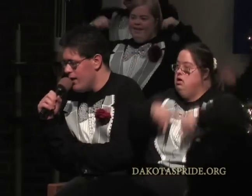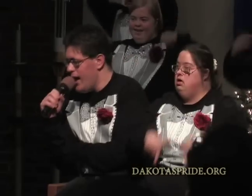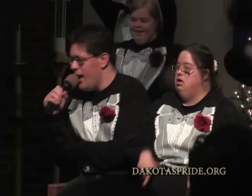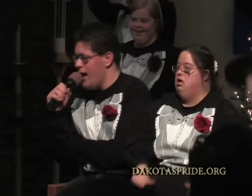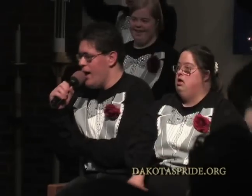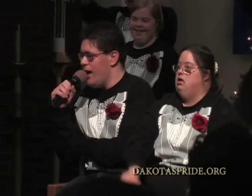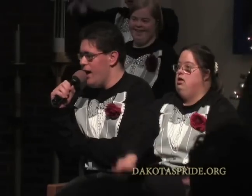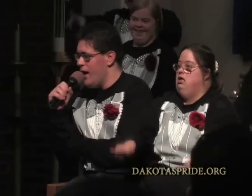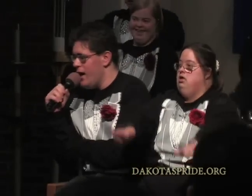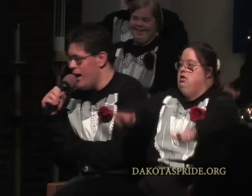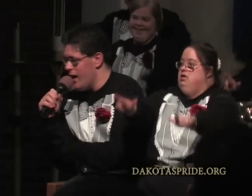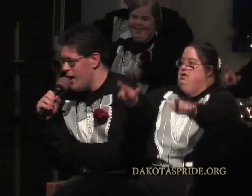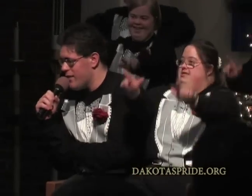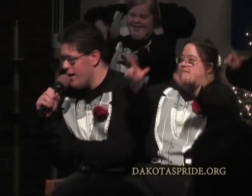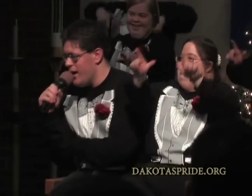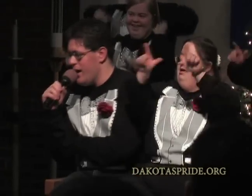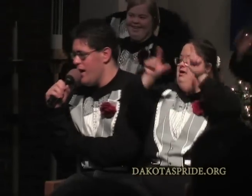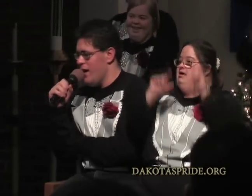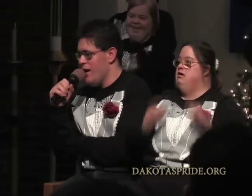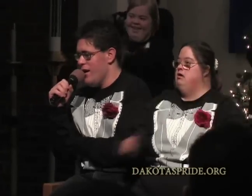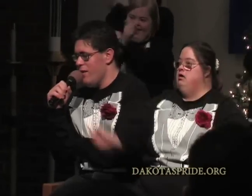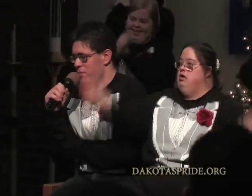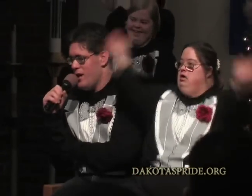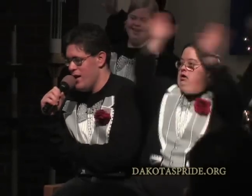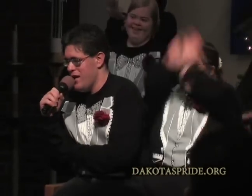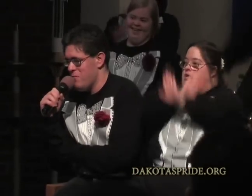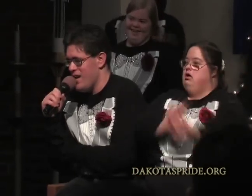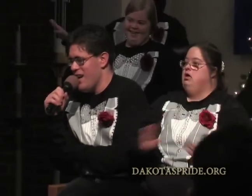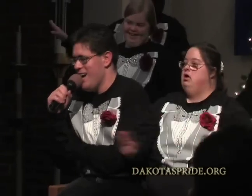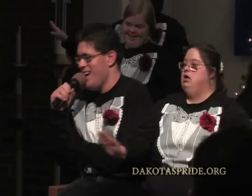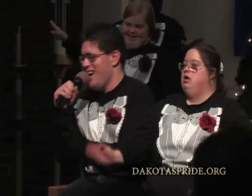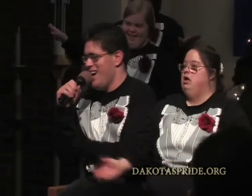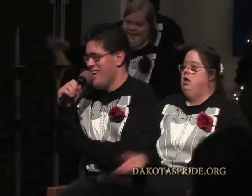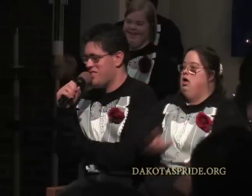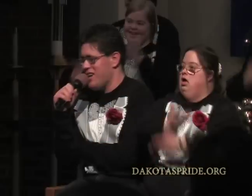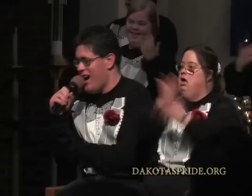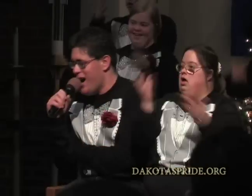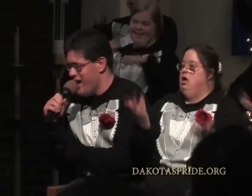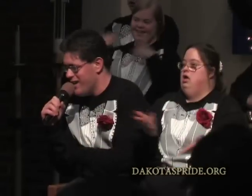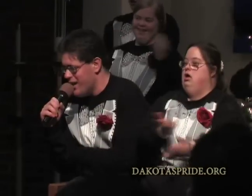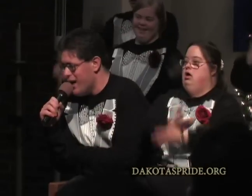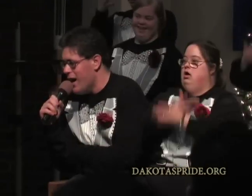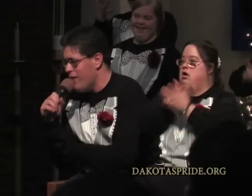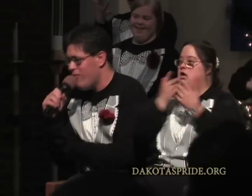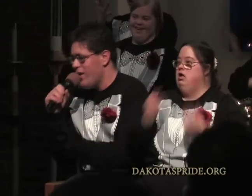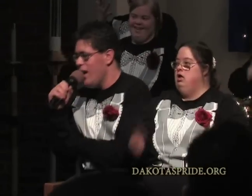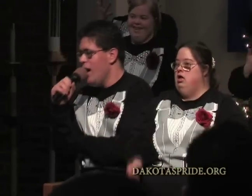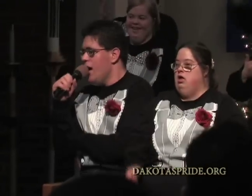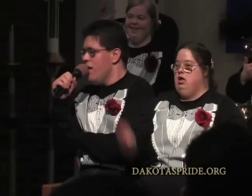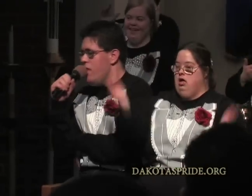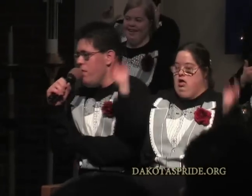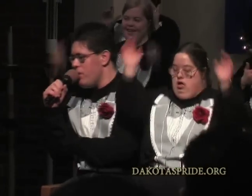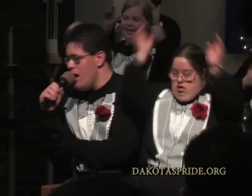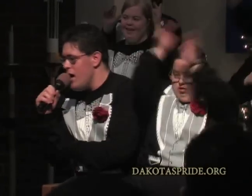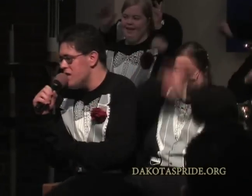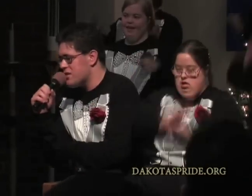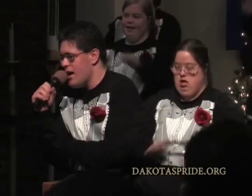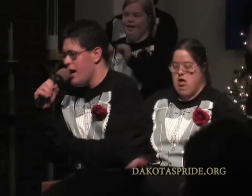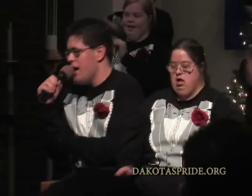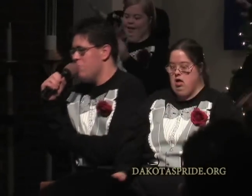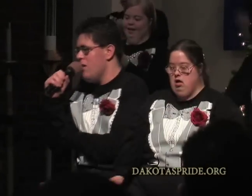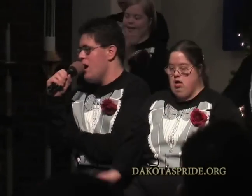Let there be peace on earth, the